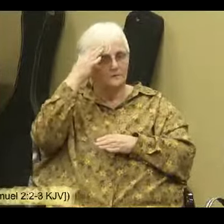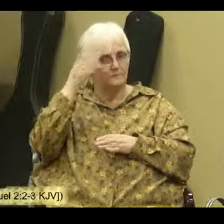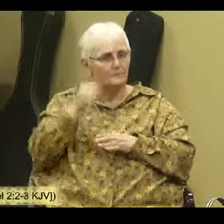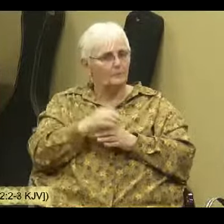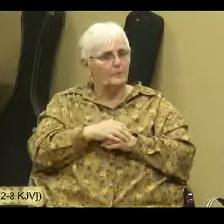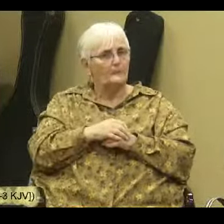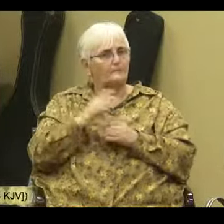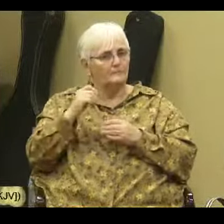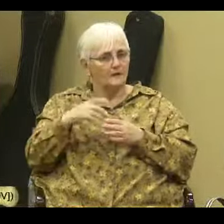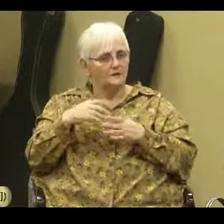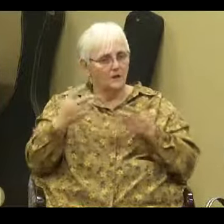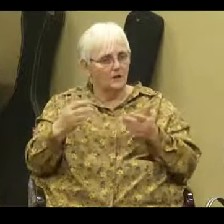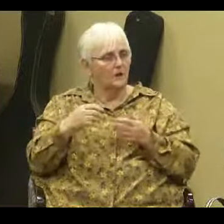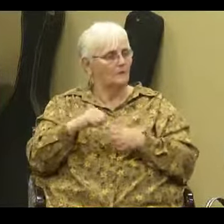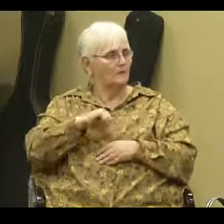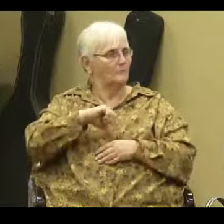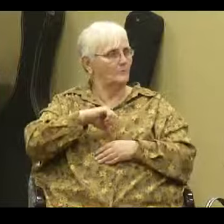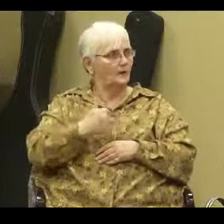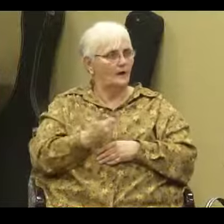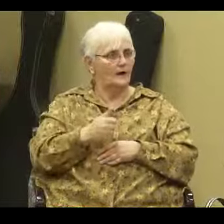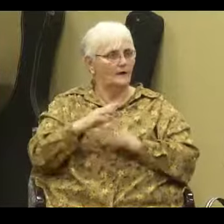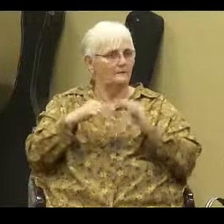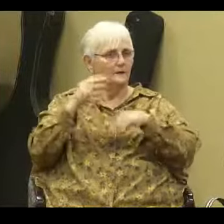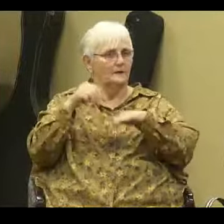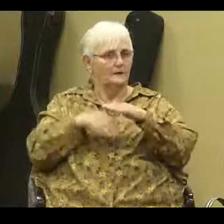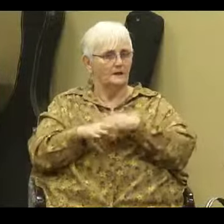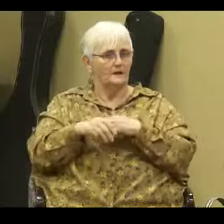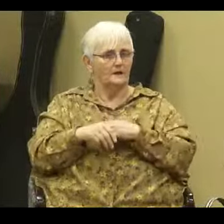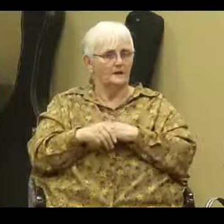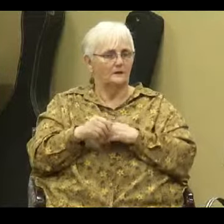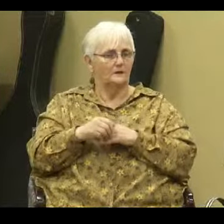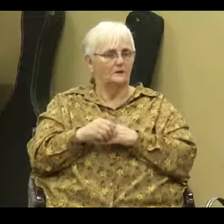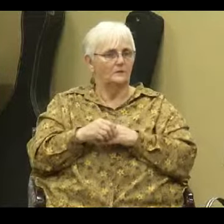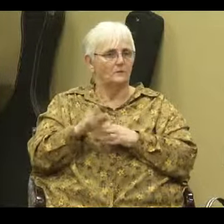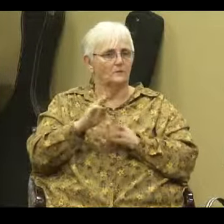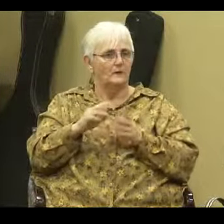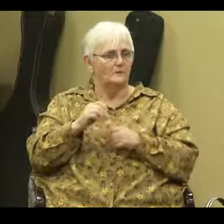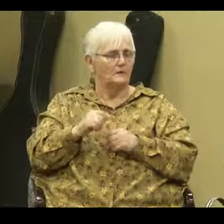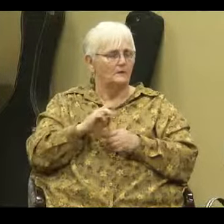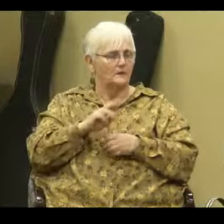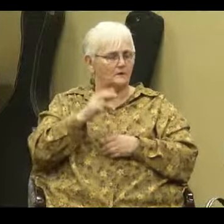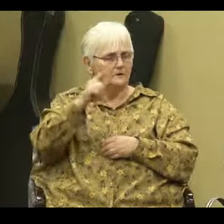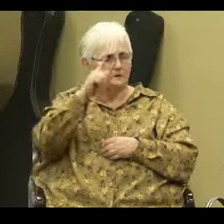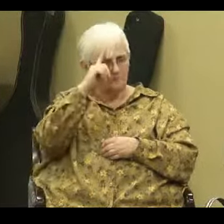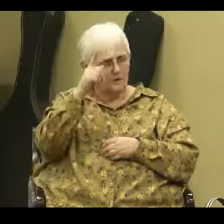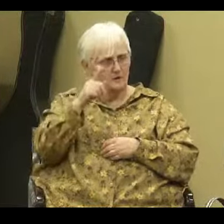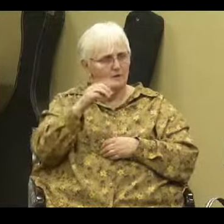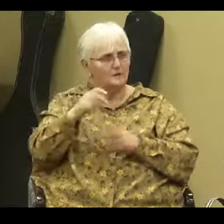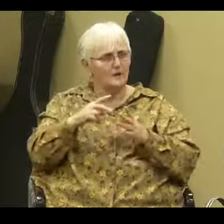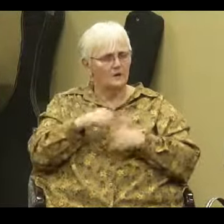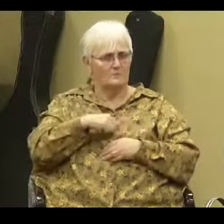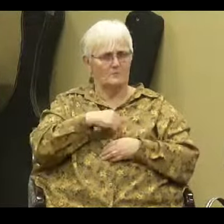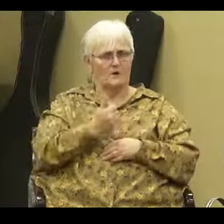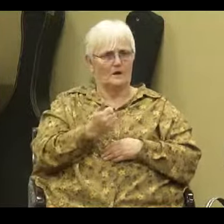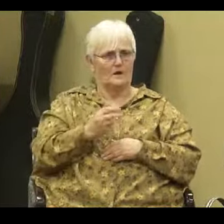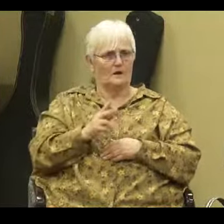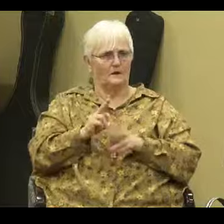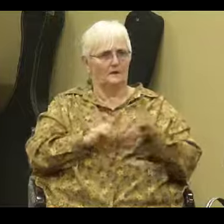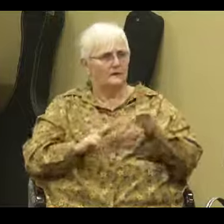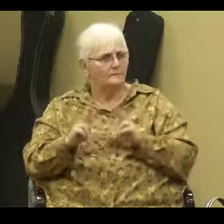there's a lot of pride built into intellectualism. You know, there's a lot of pride in people who, you know, we